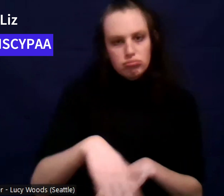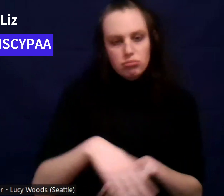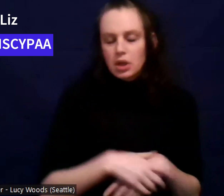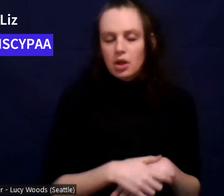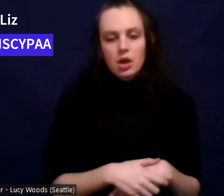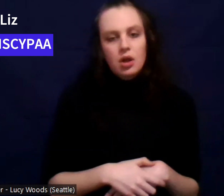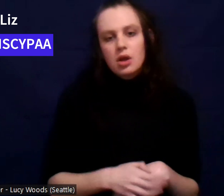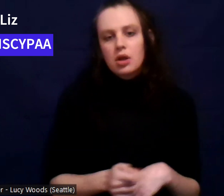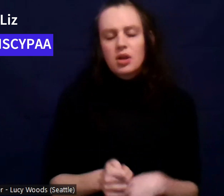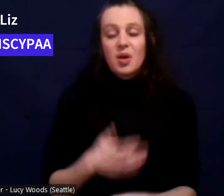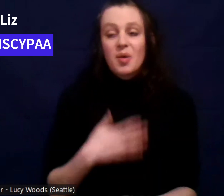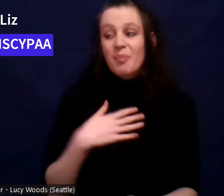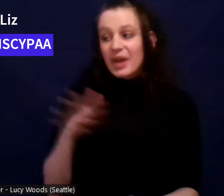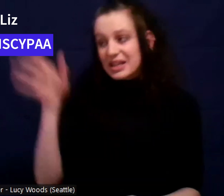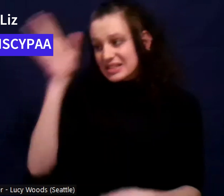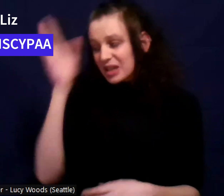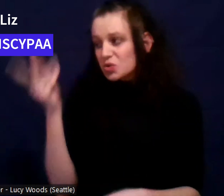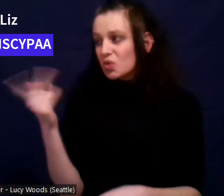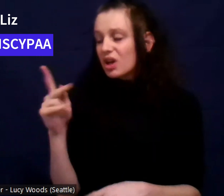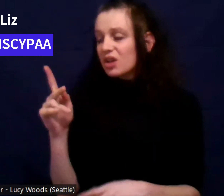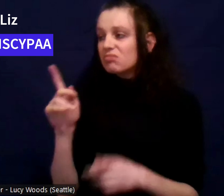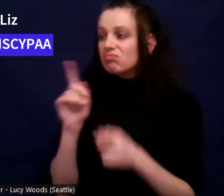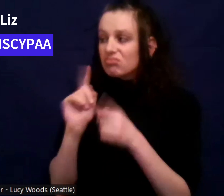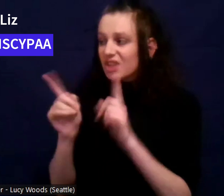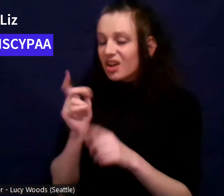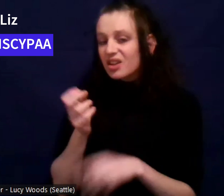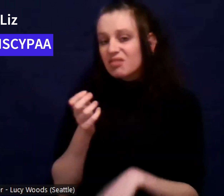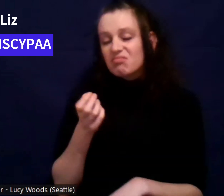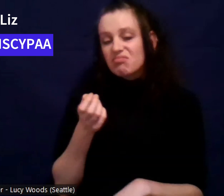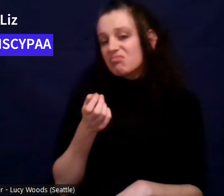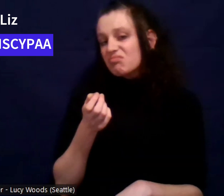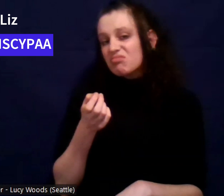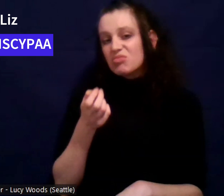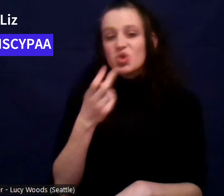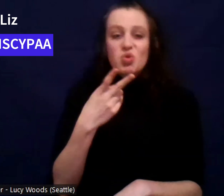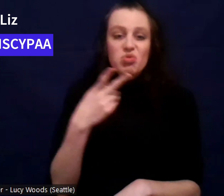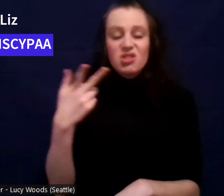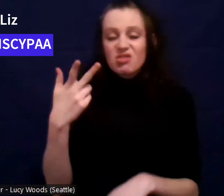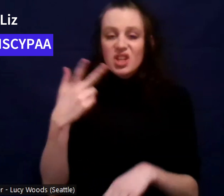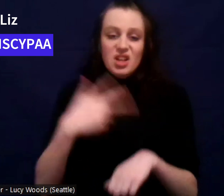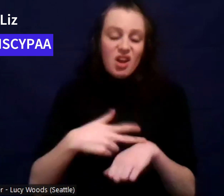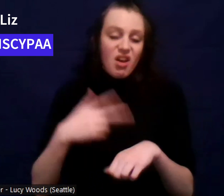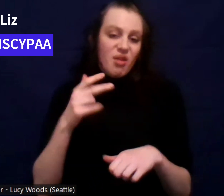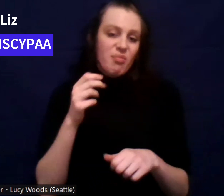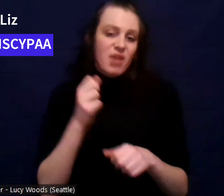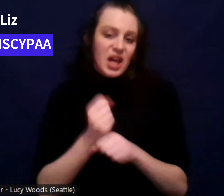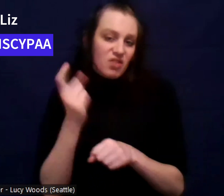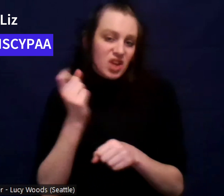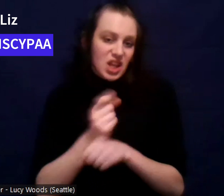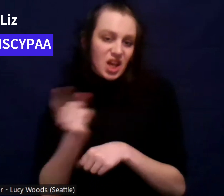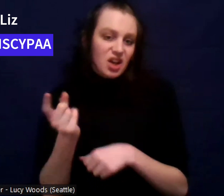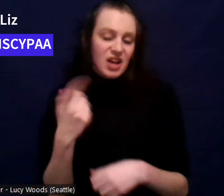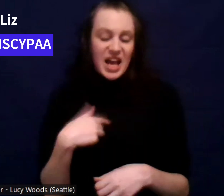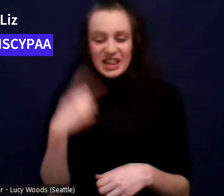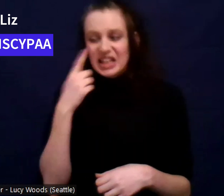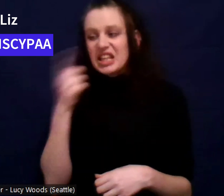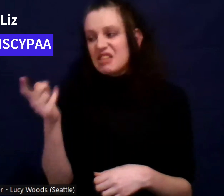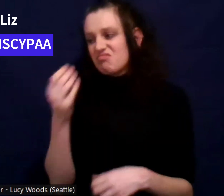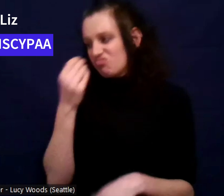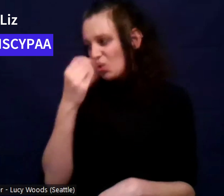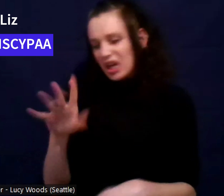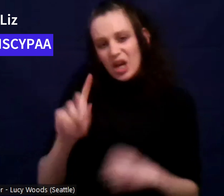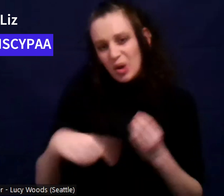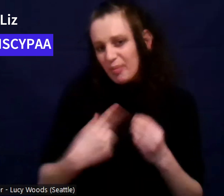um, didn't, I talked to my dad like a couple of times a year. I thought like, like he didn't really make an effort. I thought, um, so that was really